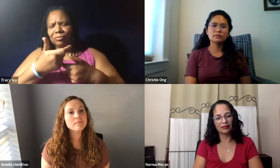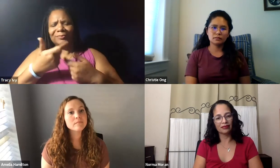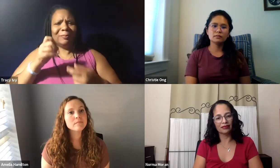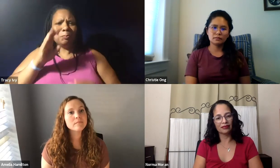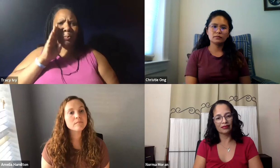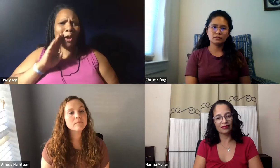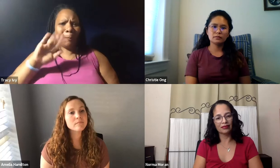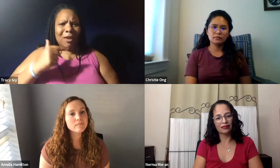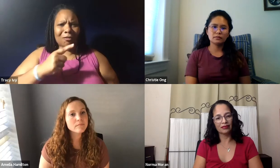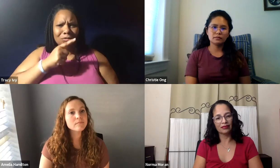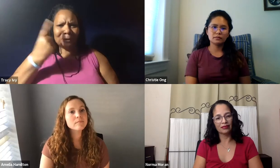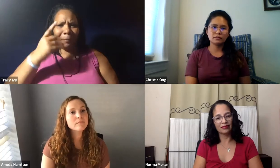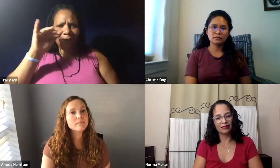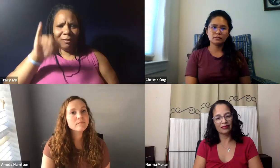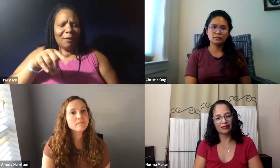up a new opportunity for alumni to participate.